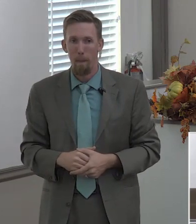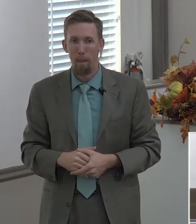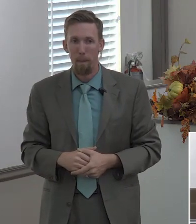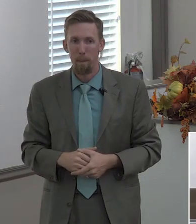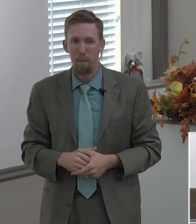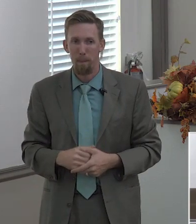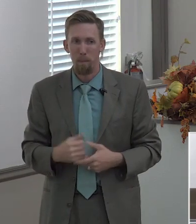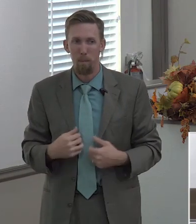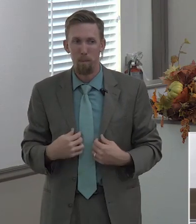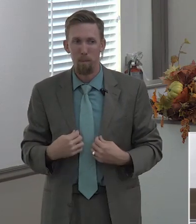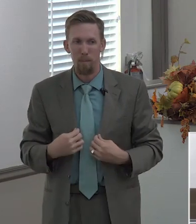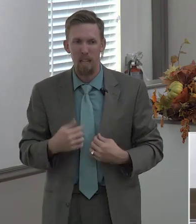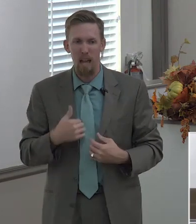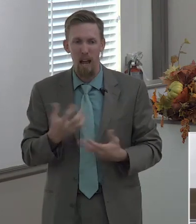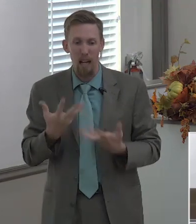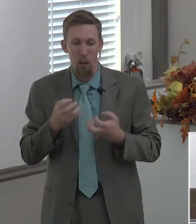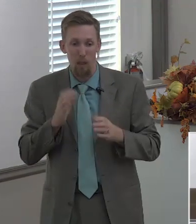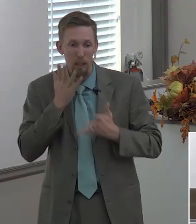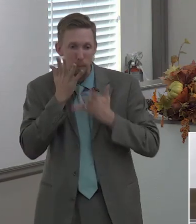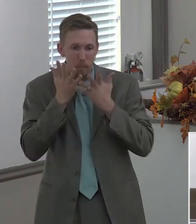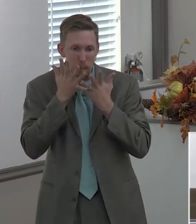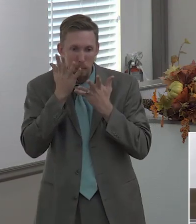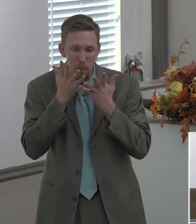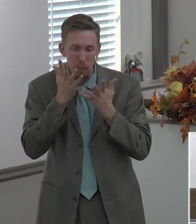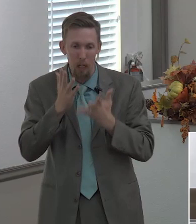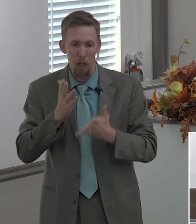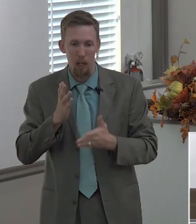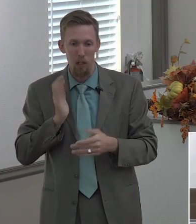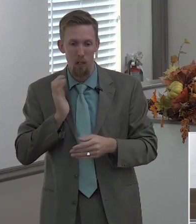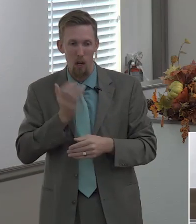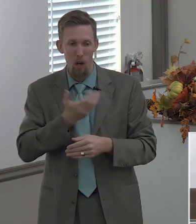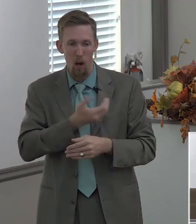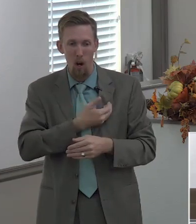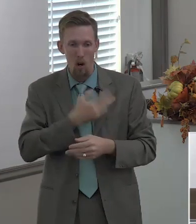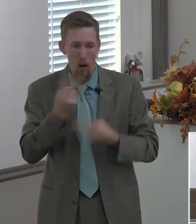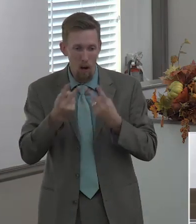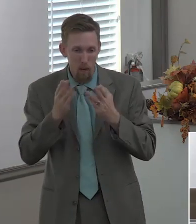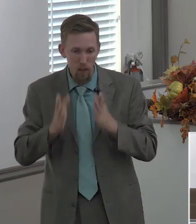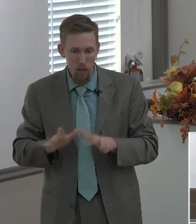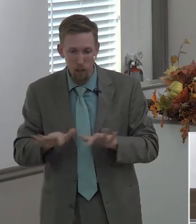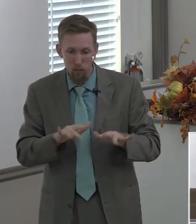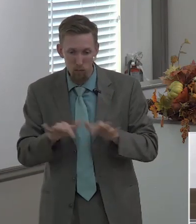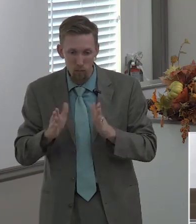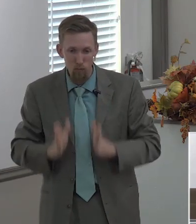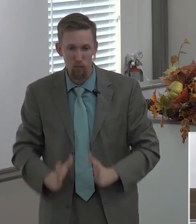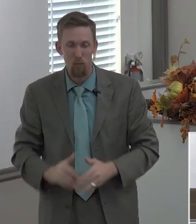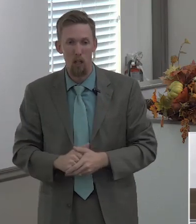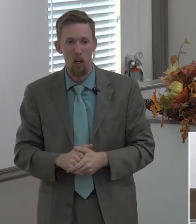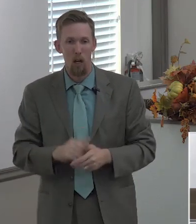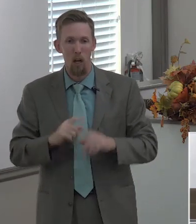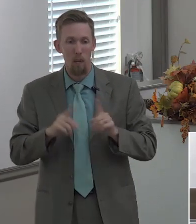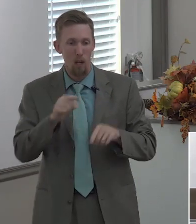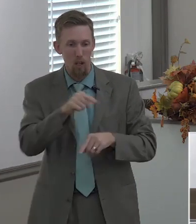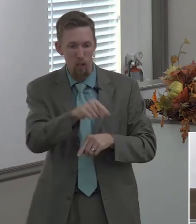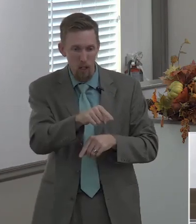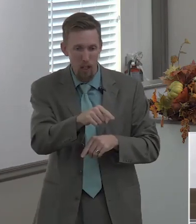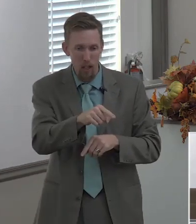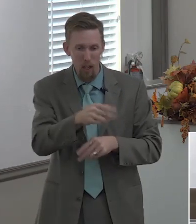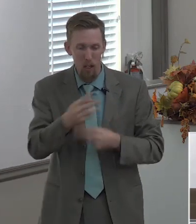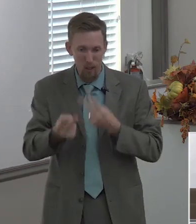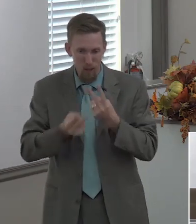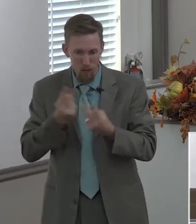you know i i don't want to put christy on the spot but christy's from an area as well as mike and crystal and scholar